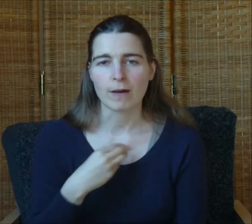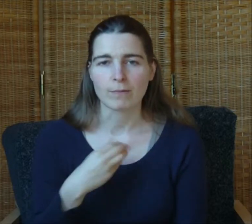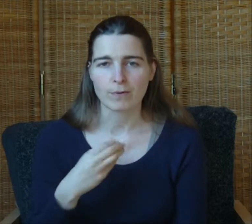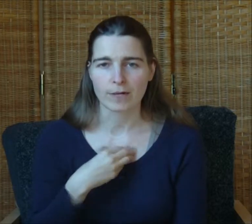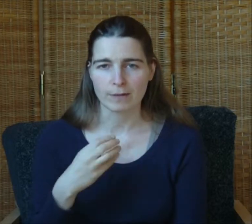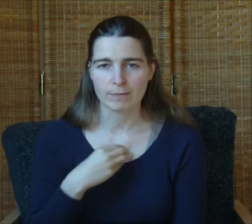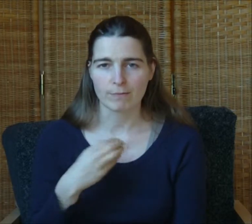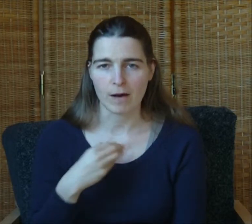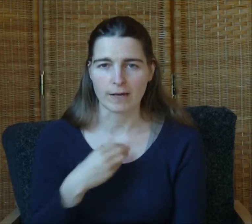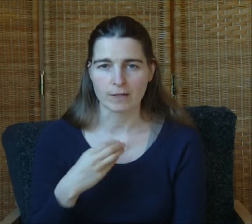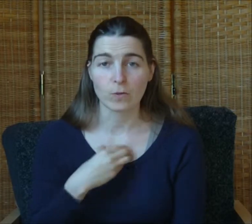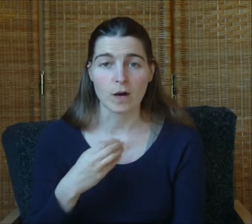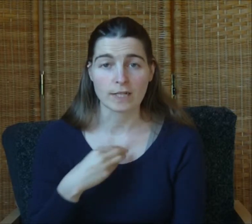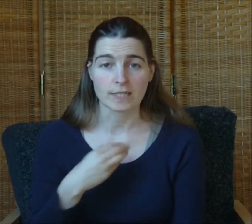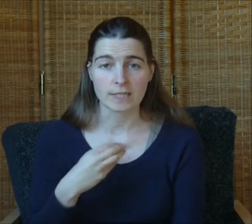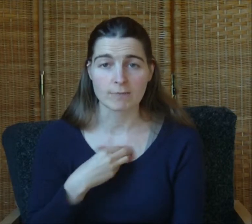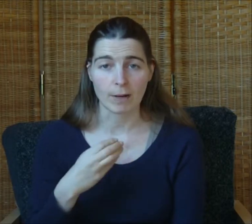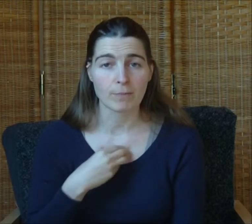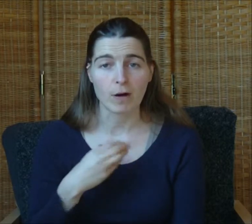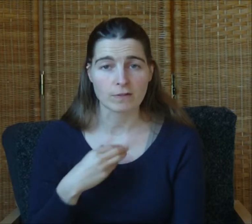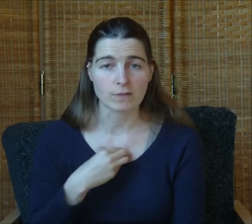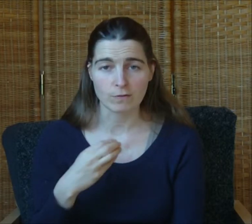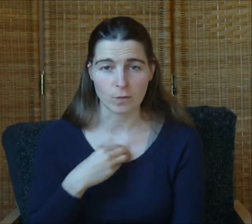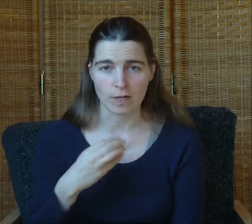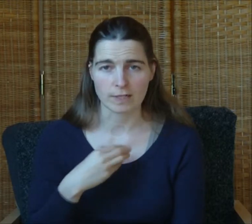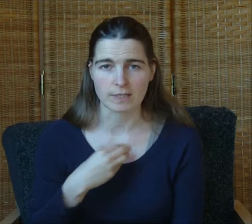Remembering my qualities, my positive qualities.